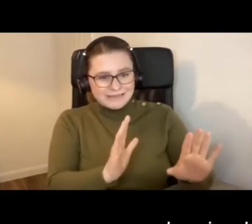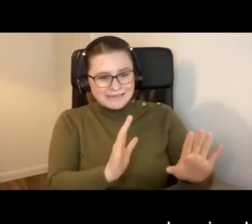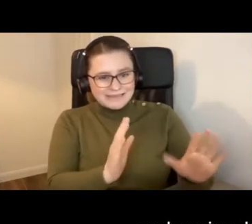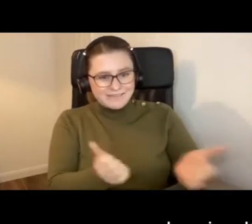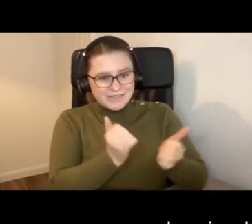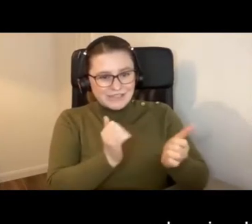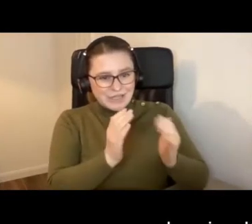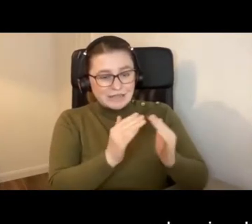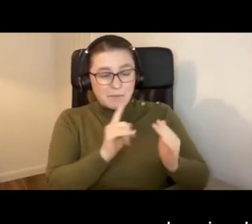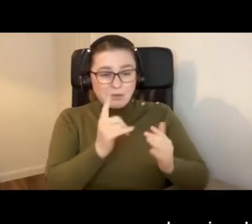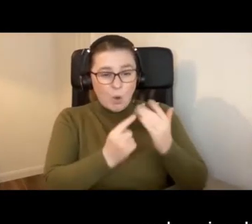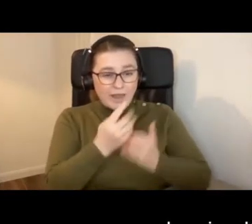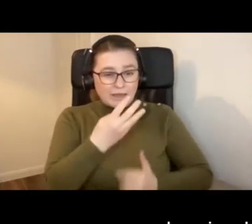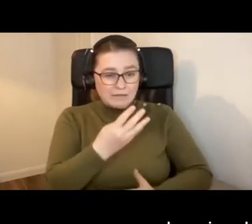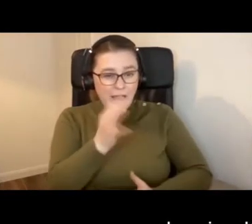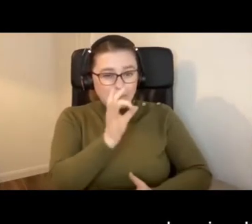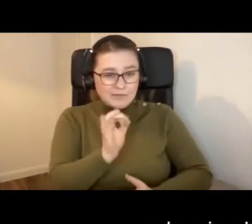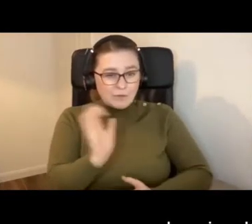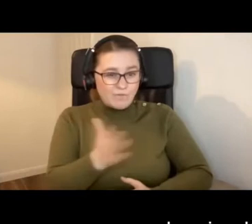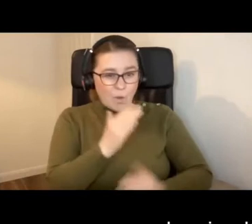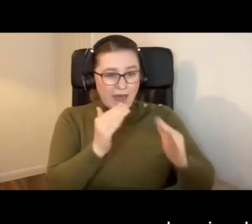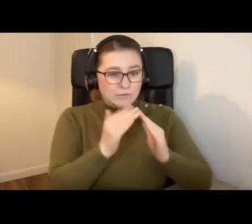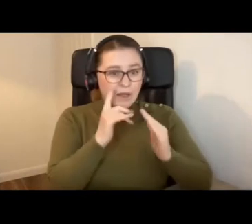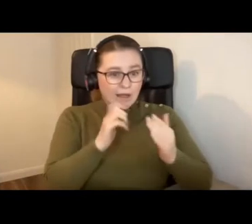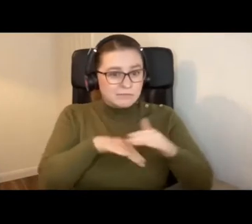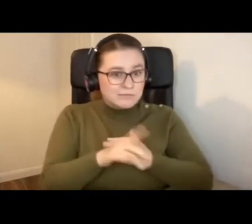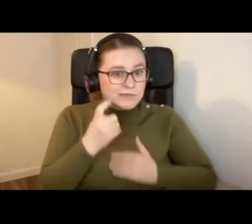that only 9% of housing is accessible.